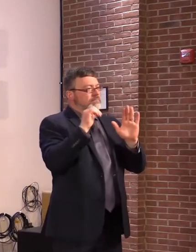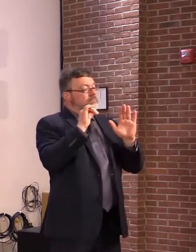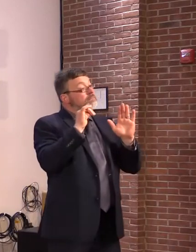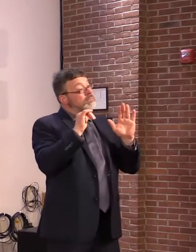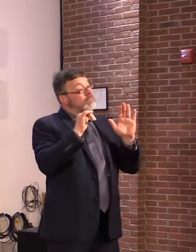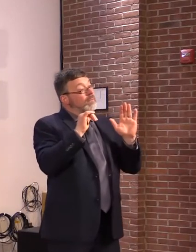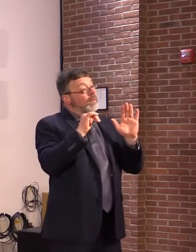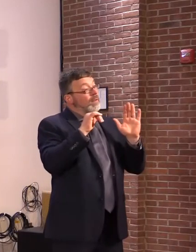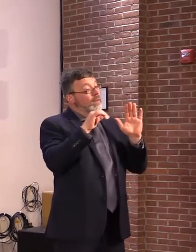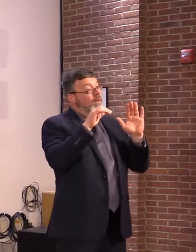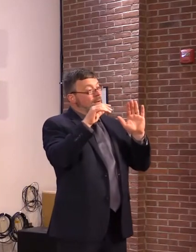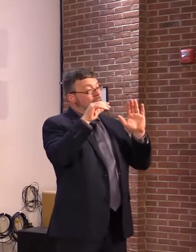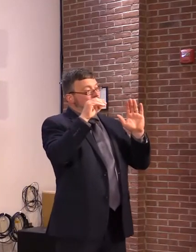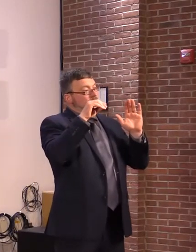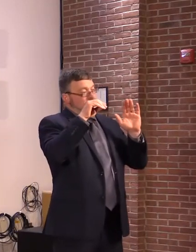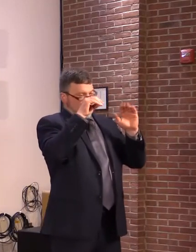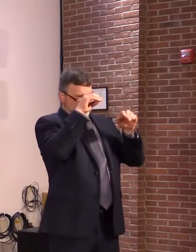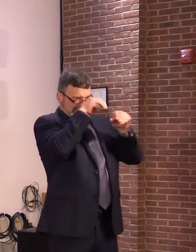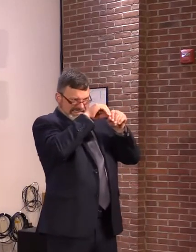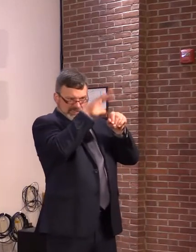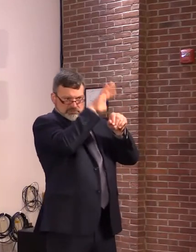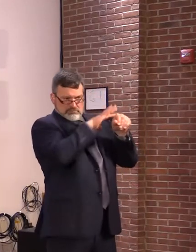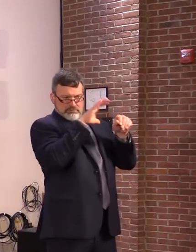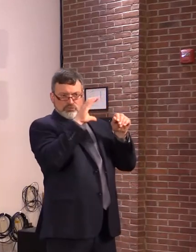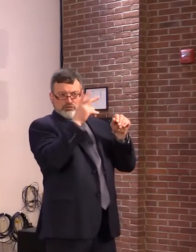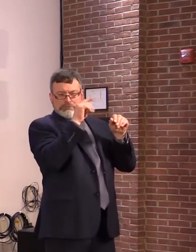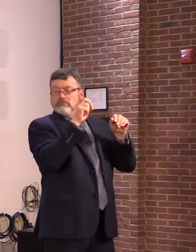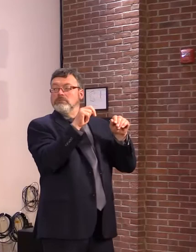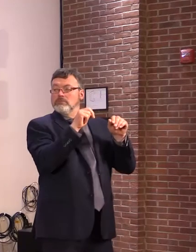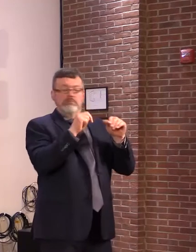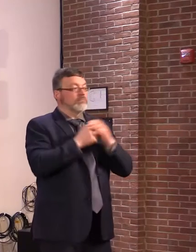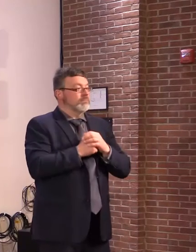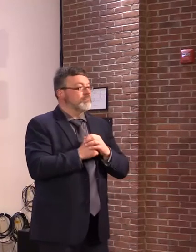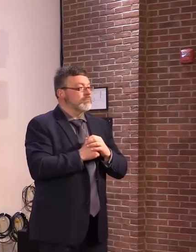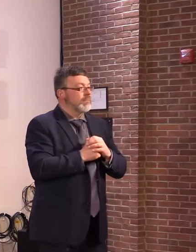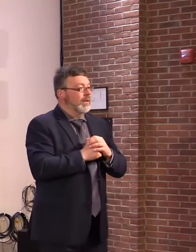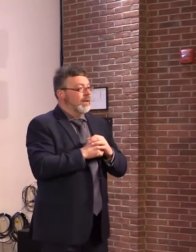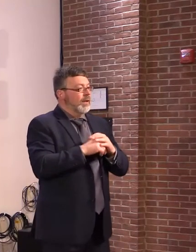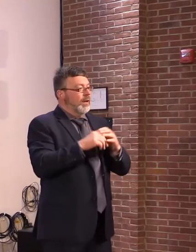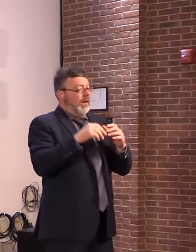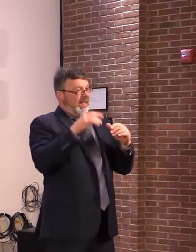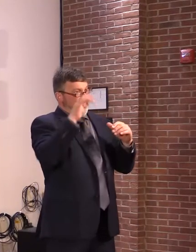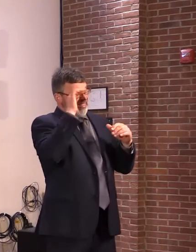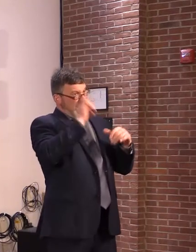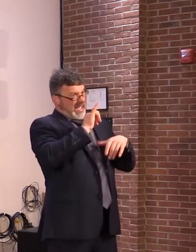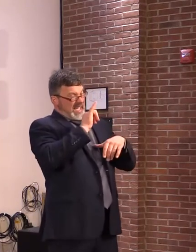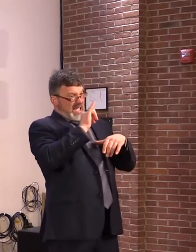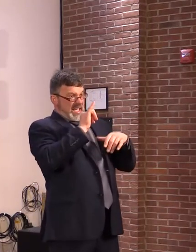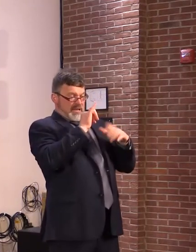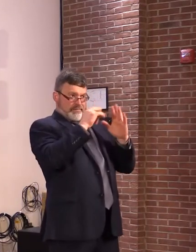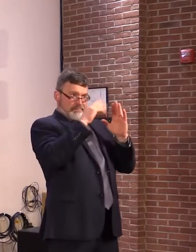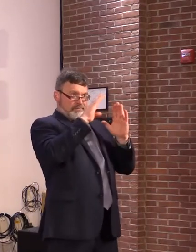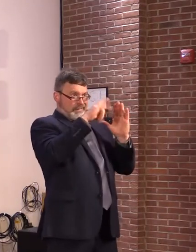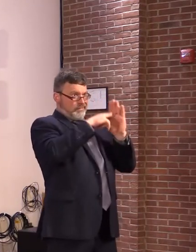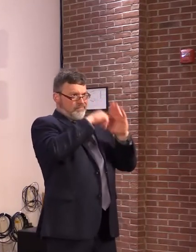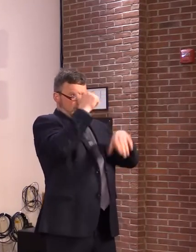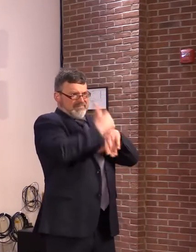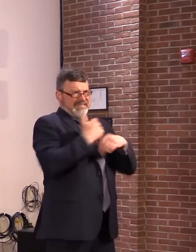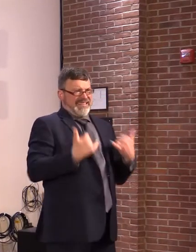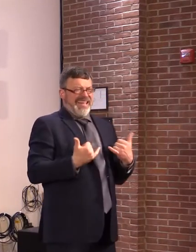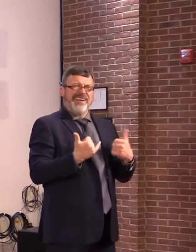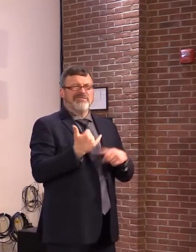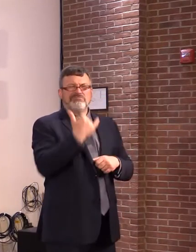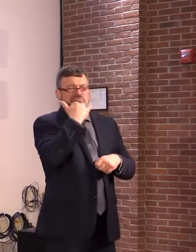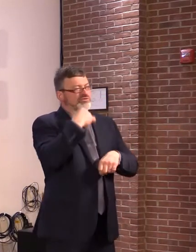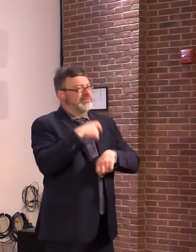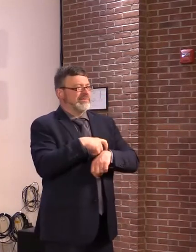it's the right time to implement something like this along the lines of what the mayor had just explained.